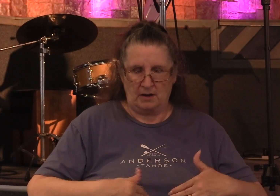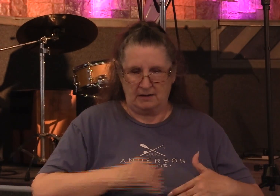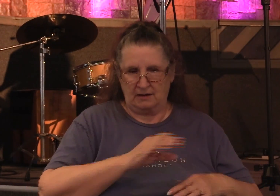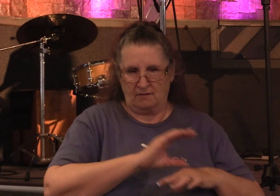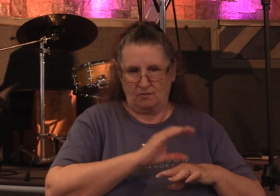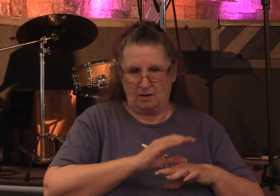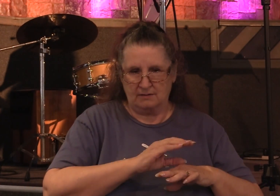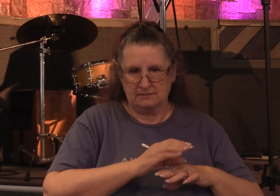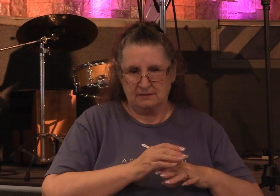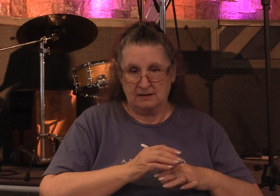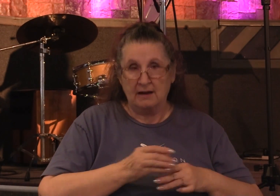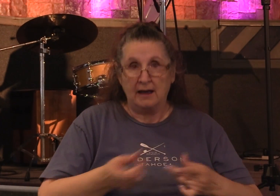happens today.